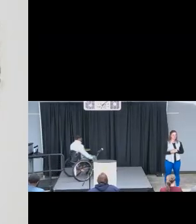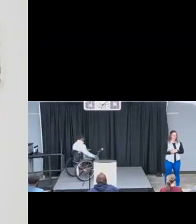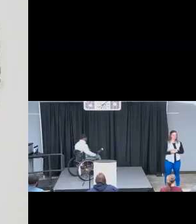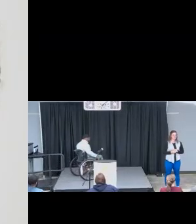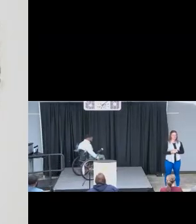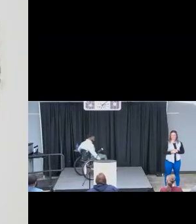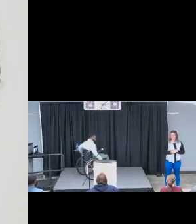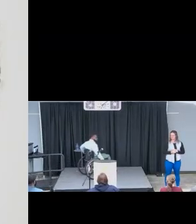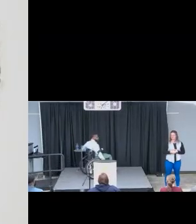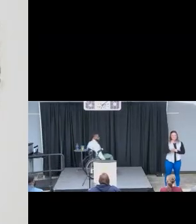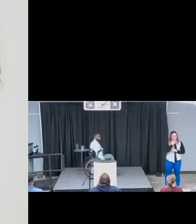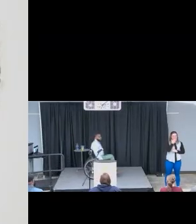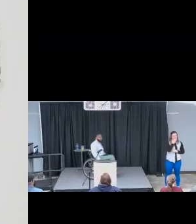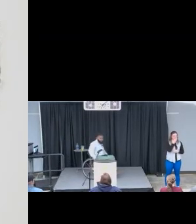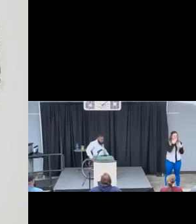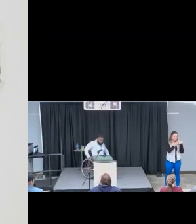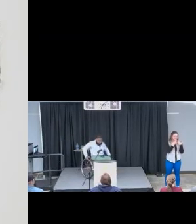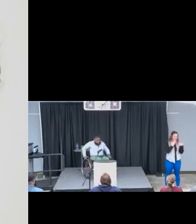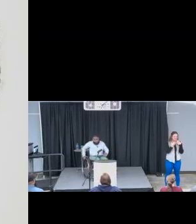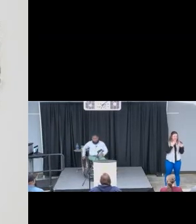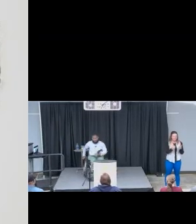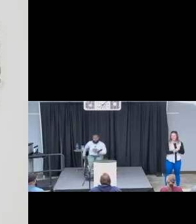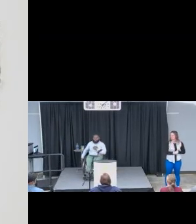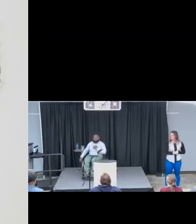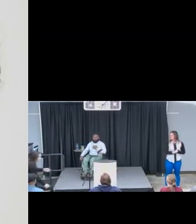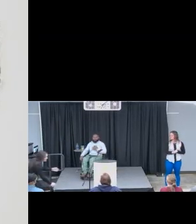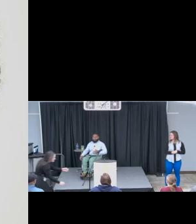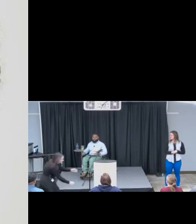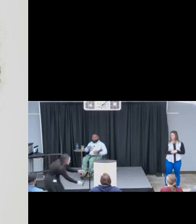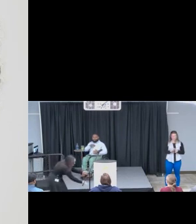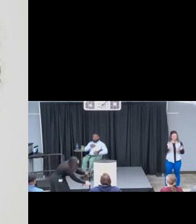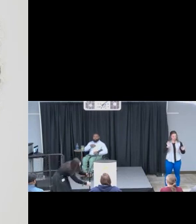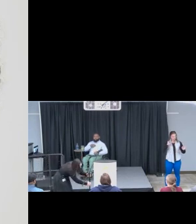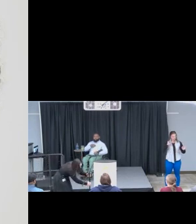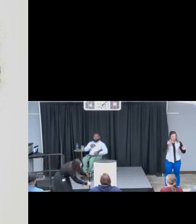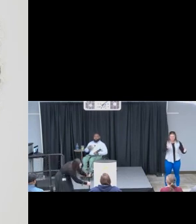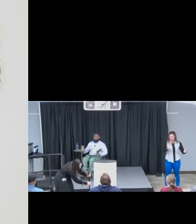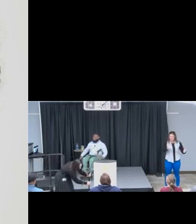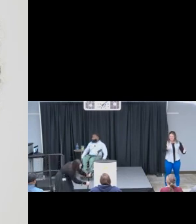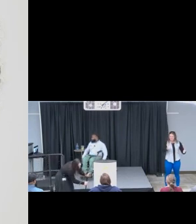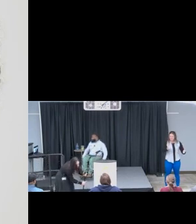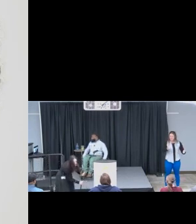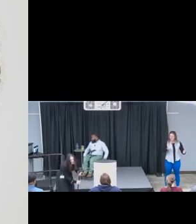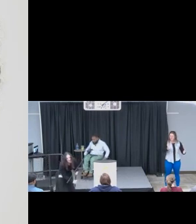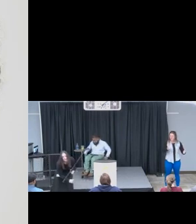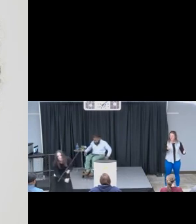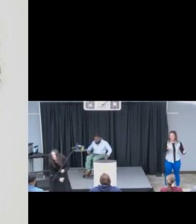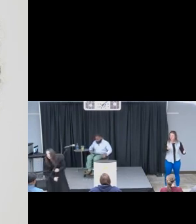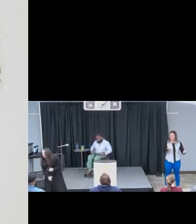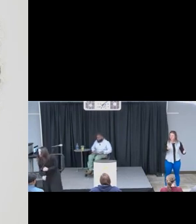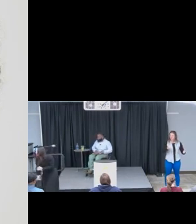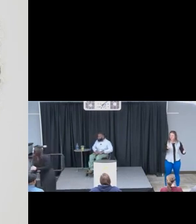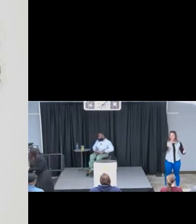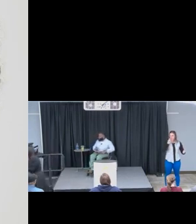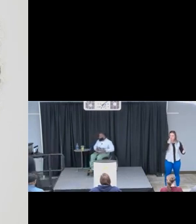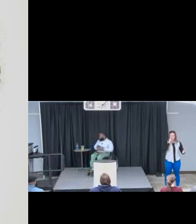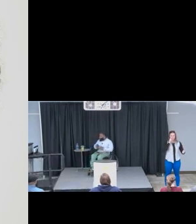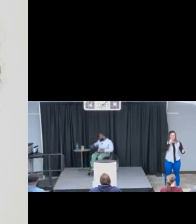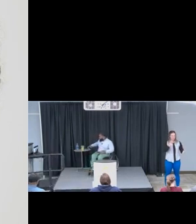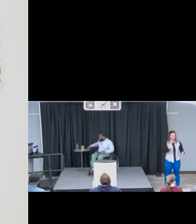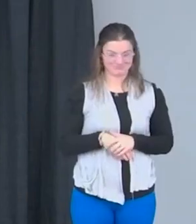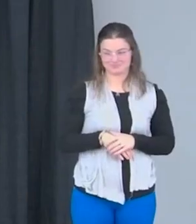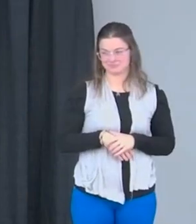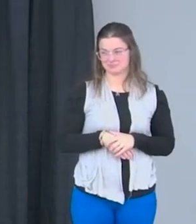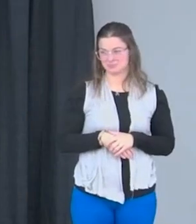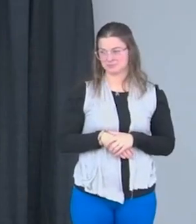Thank you. Thank you. Make sure this. All right. Thank you everybody for being here today. It is an honor to be able to speak with